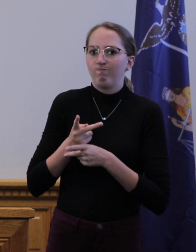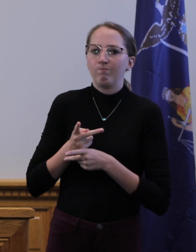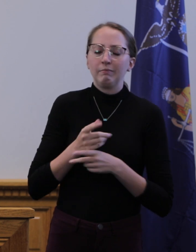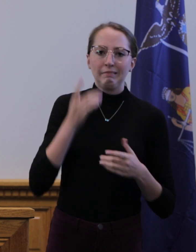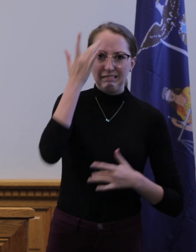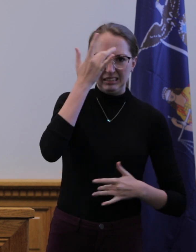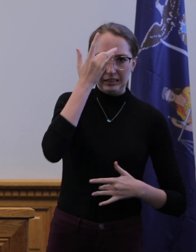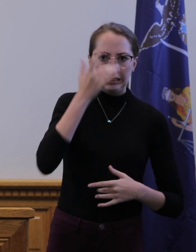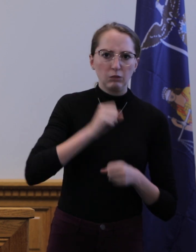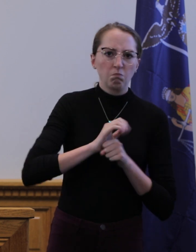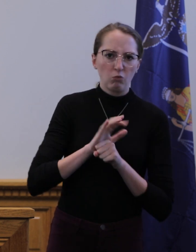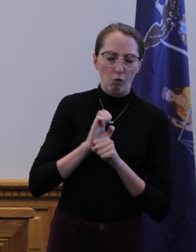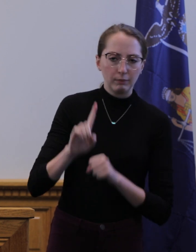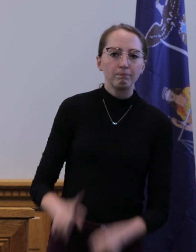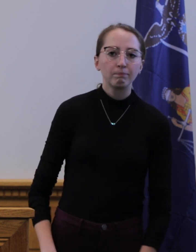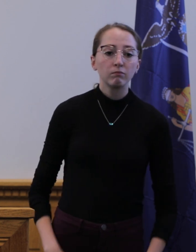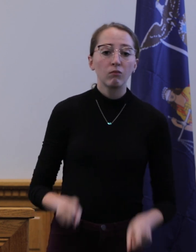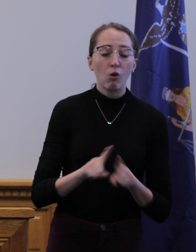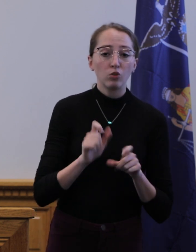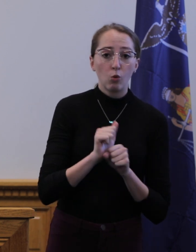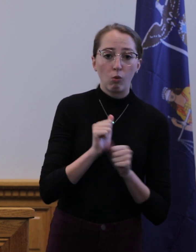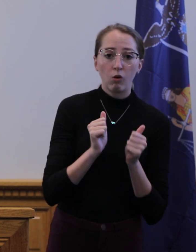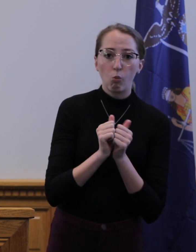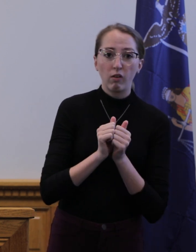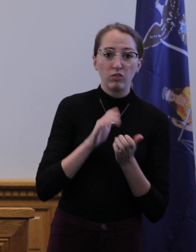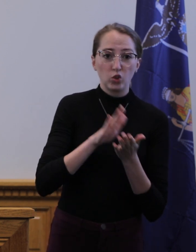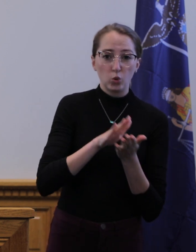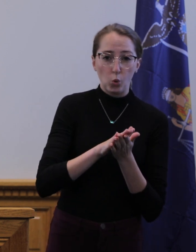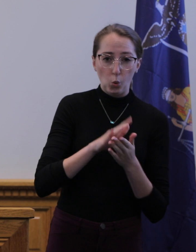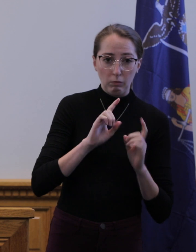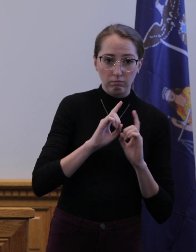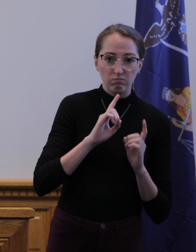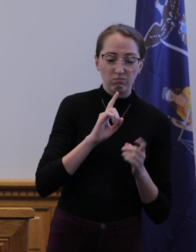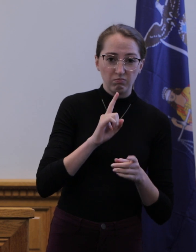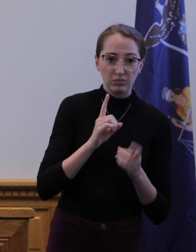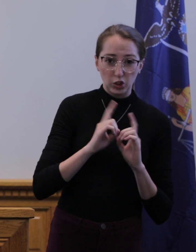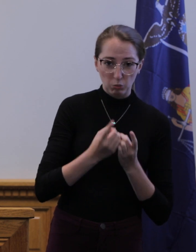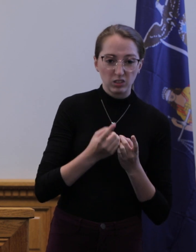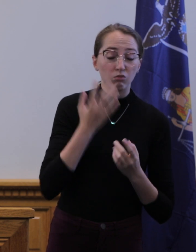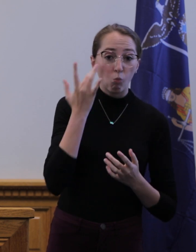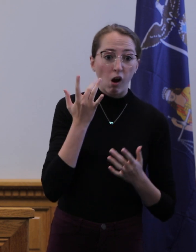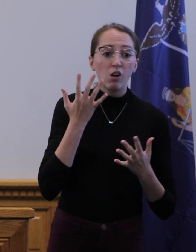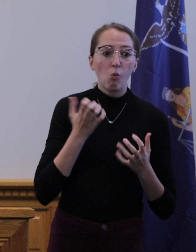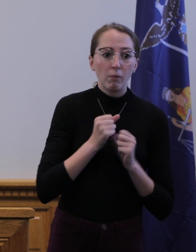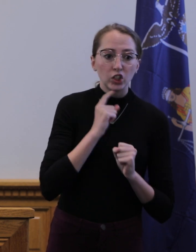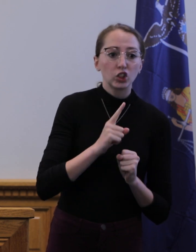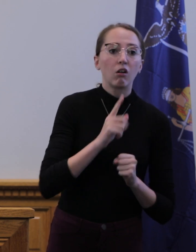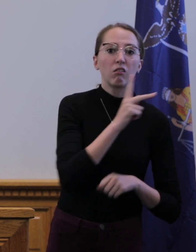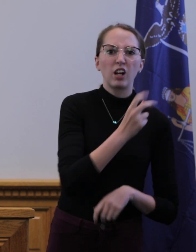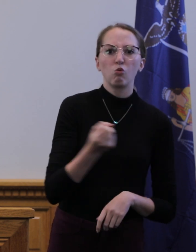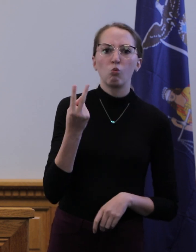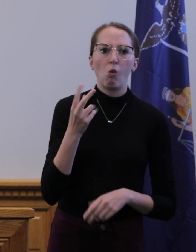also working closely with area school districts to monitor COVID response activities for students and educators in grades